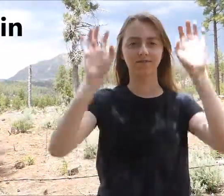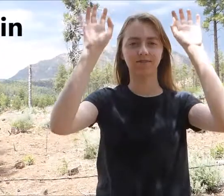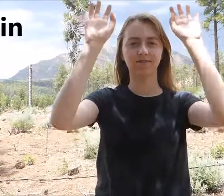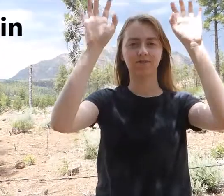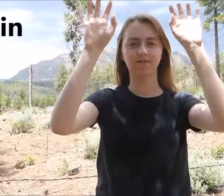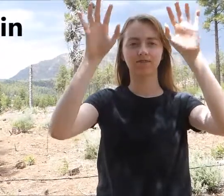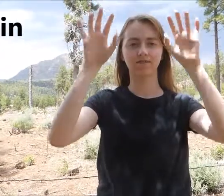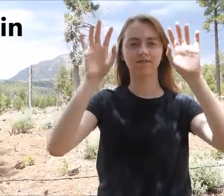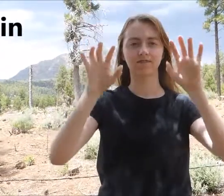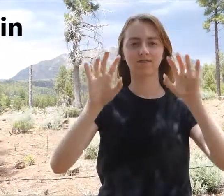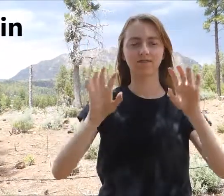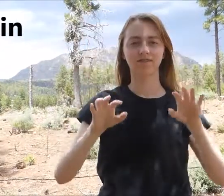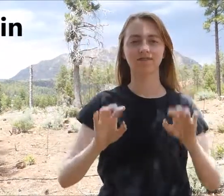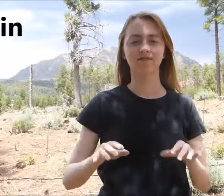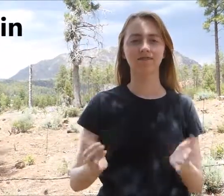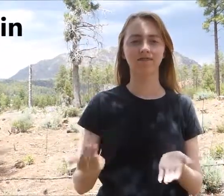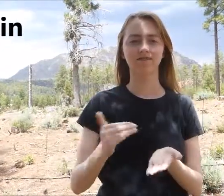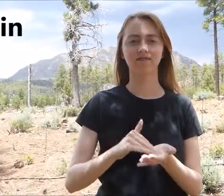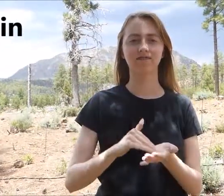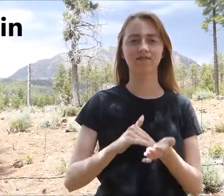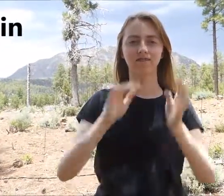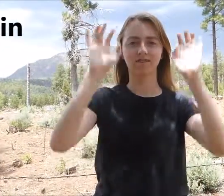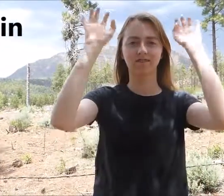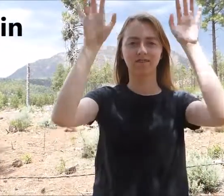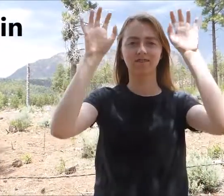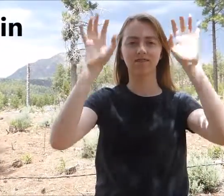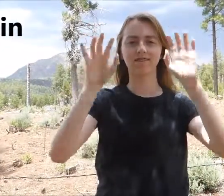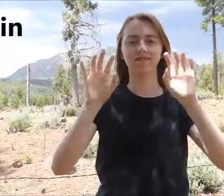Rain, again, rain.